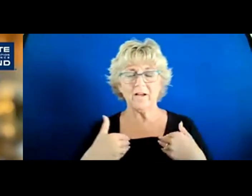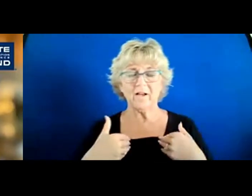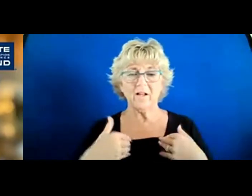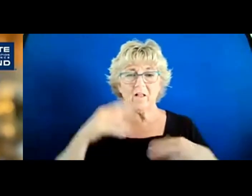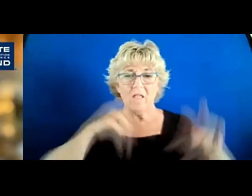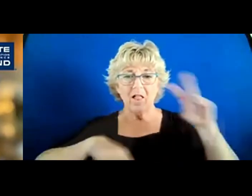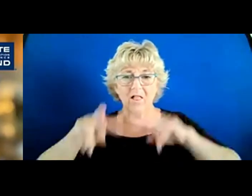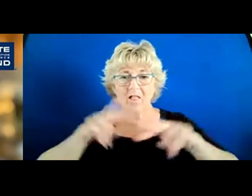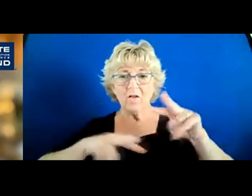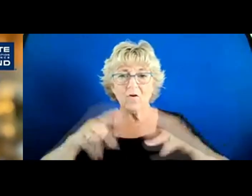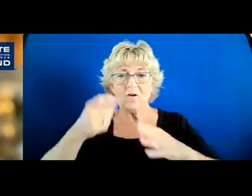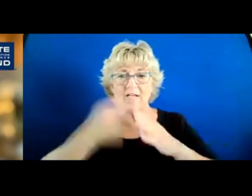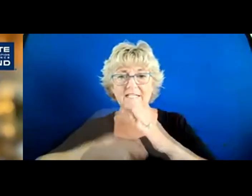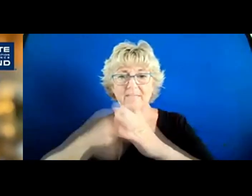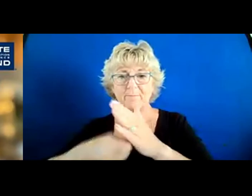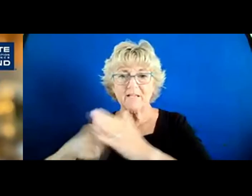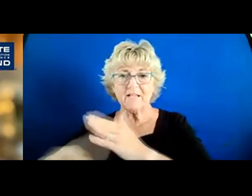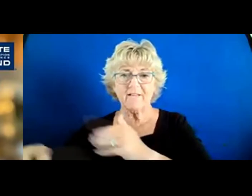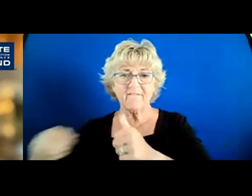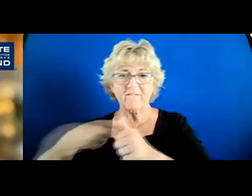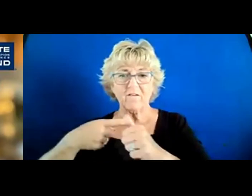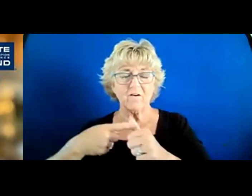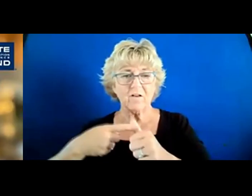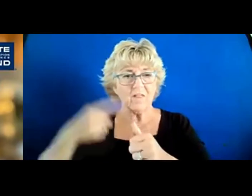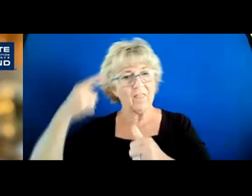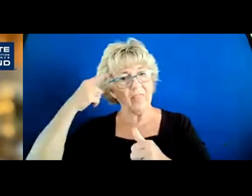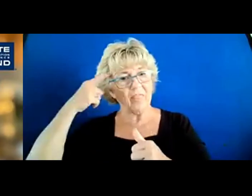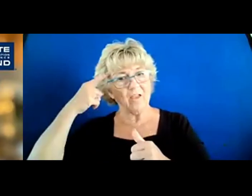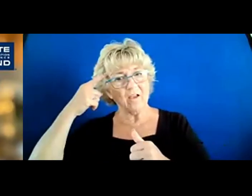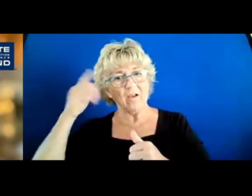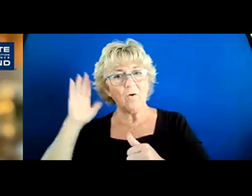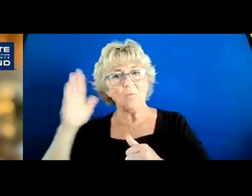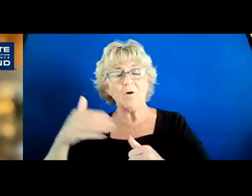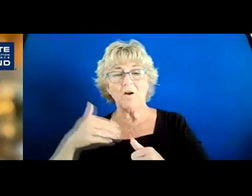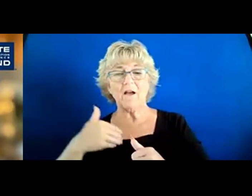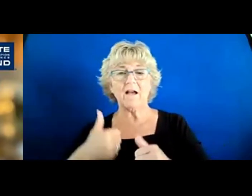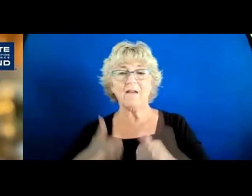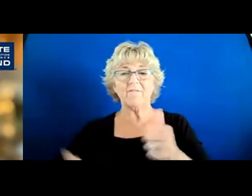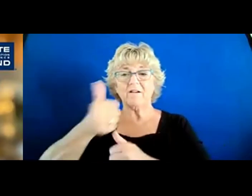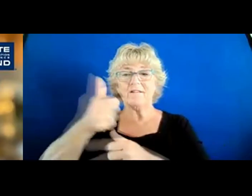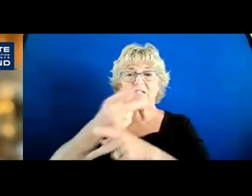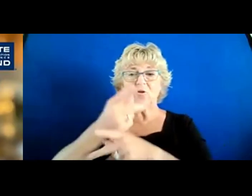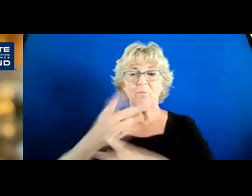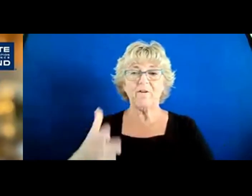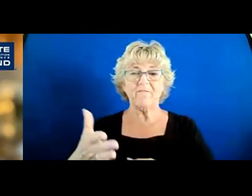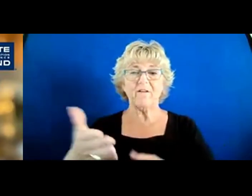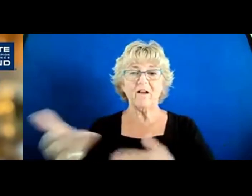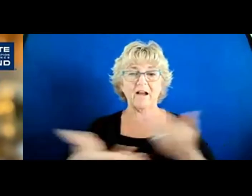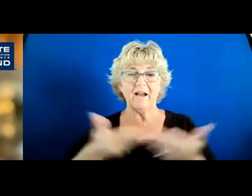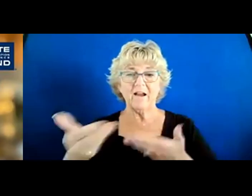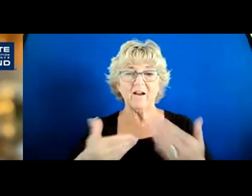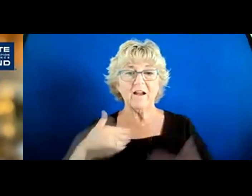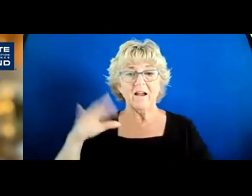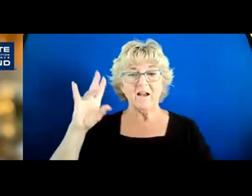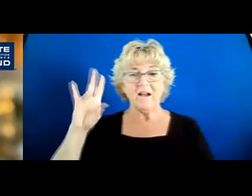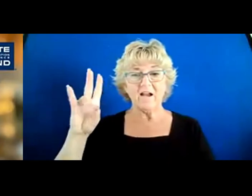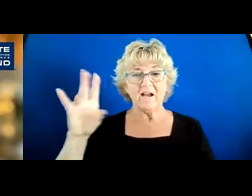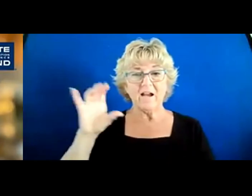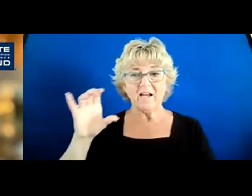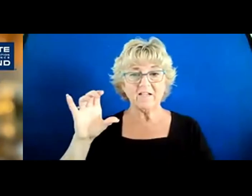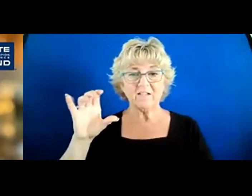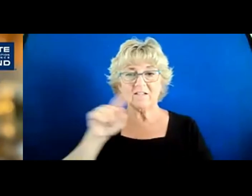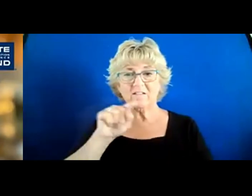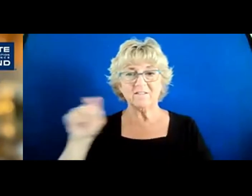at expenses first and we decided we're going to have supervisors do the onboarding. Well, have 700 and some